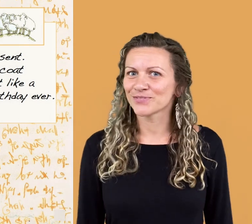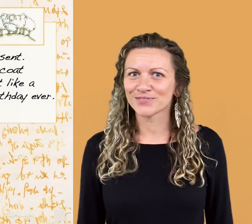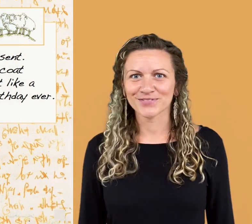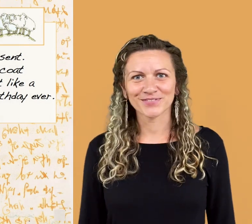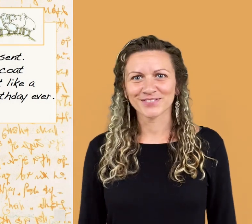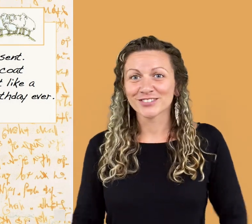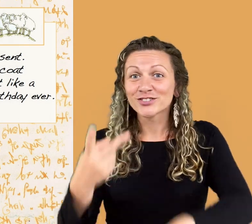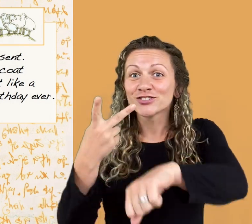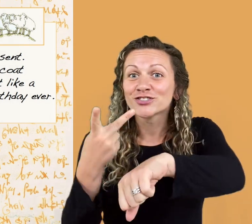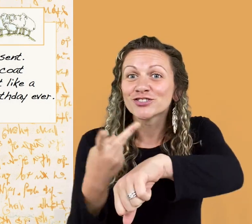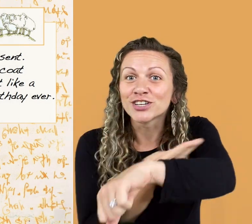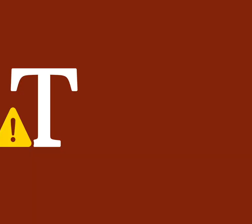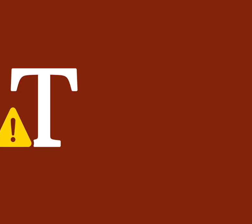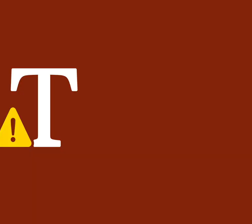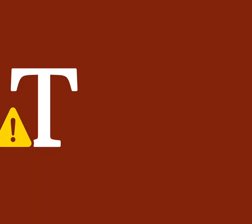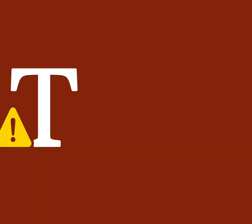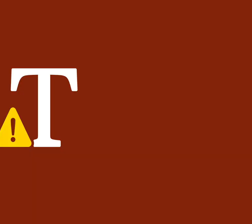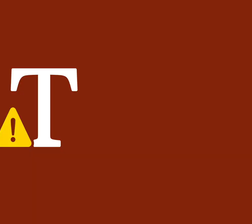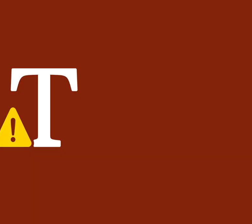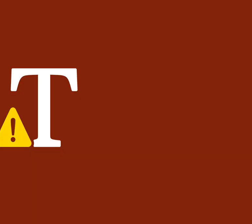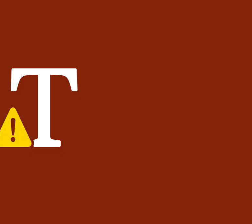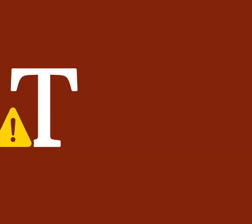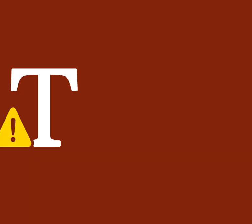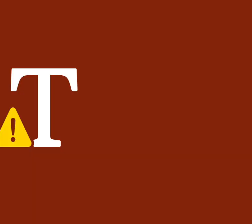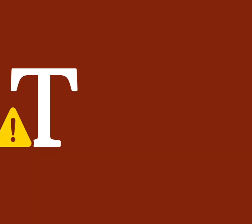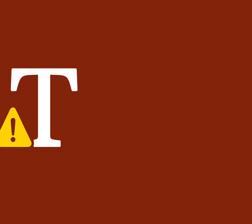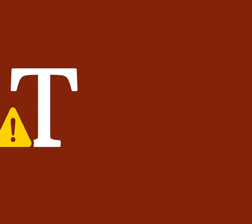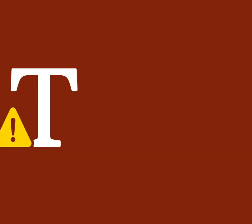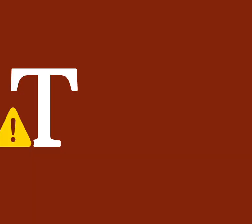It was a lovely sheepskin coat.